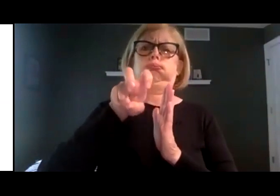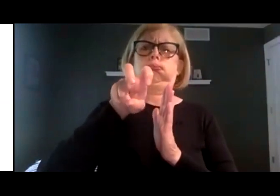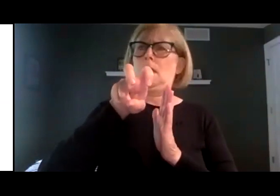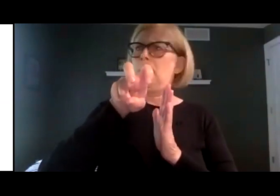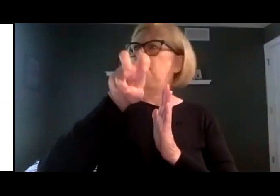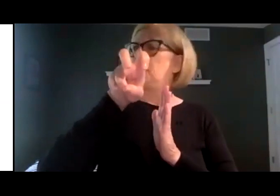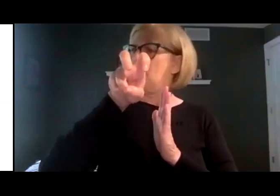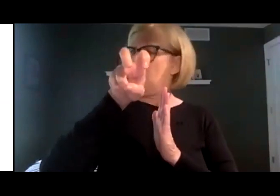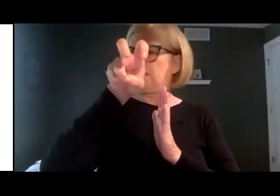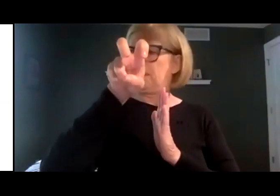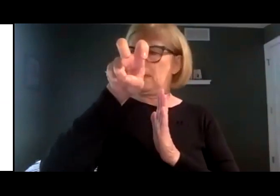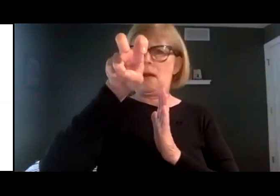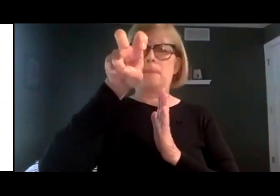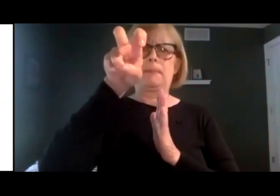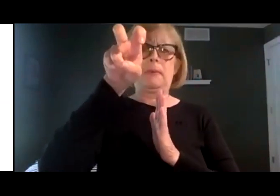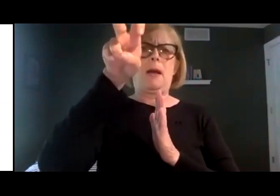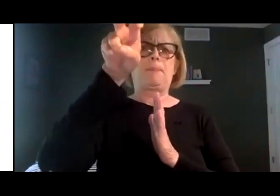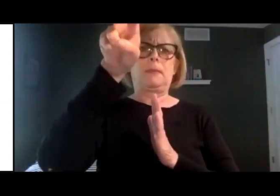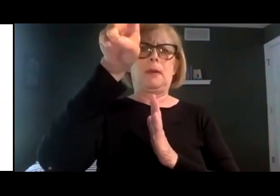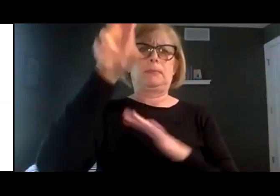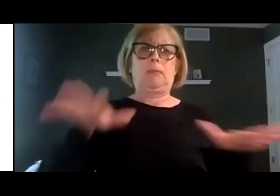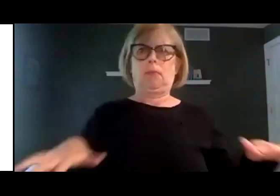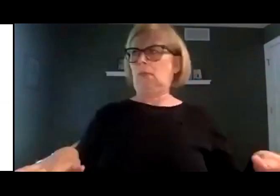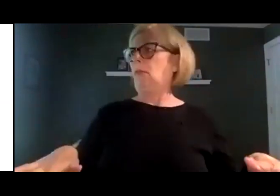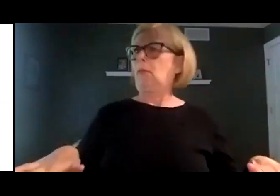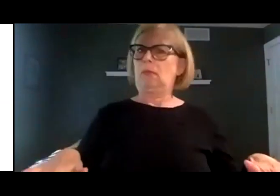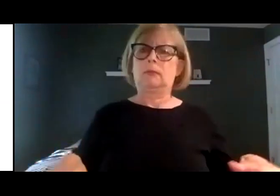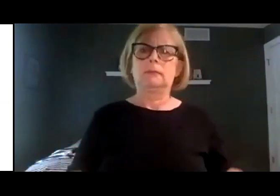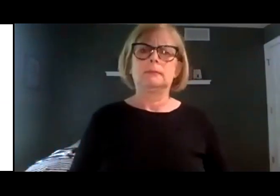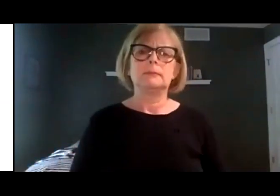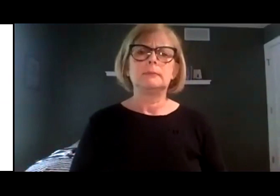escalator and up he went.